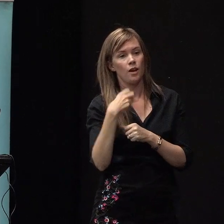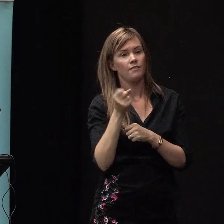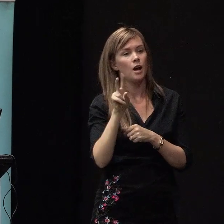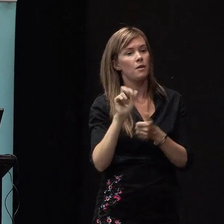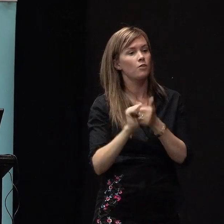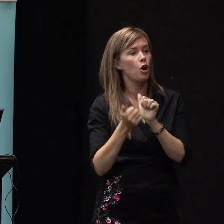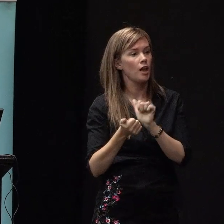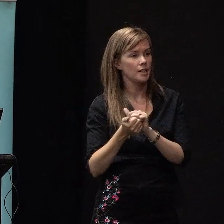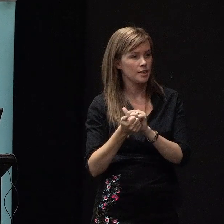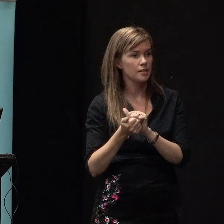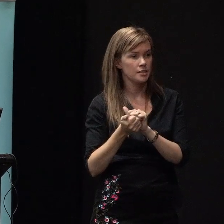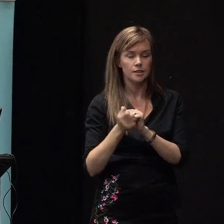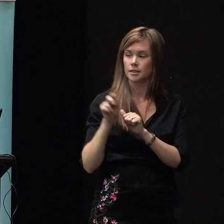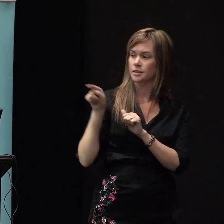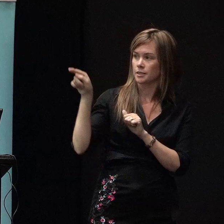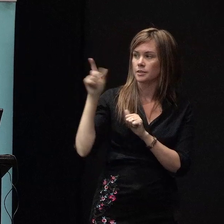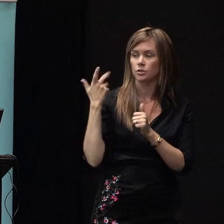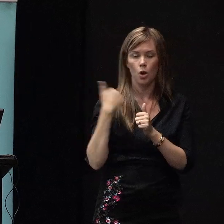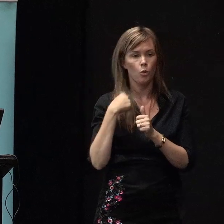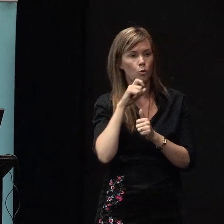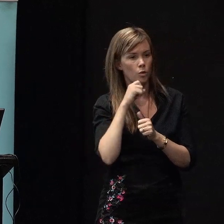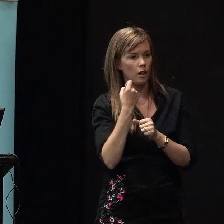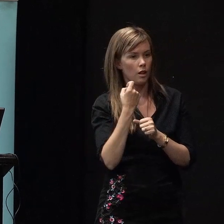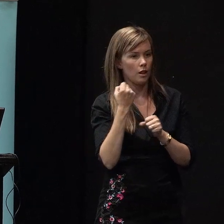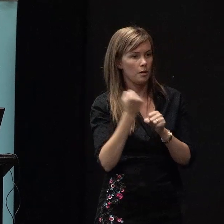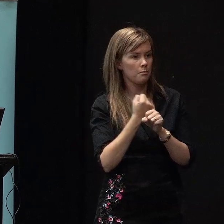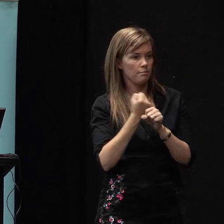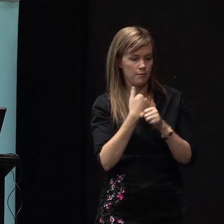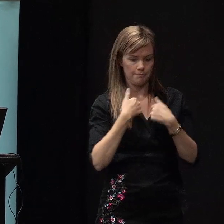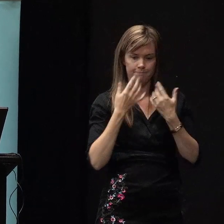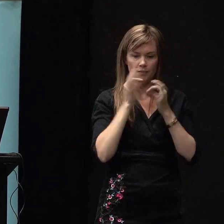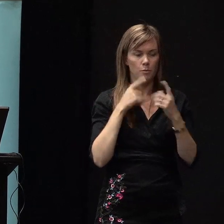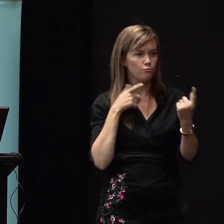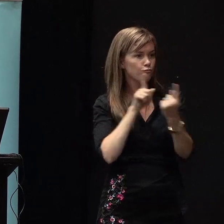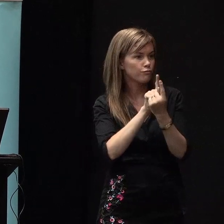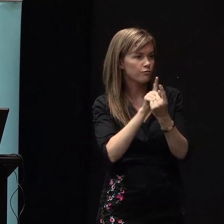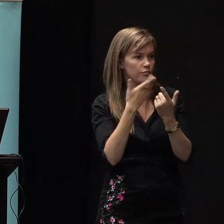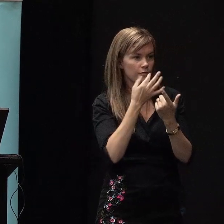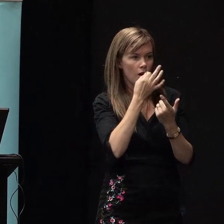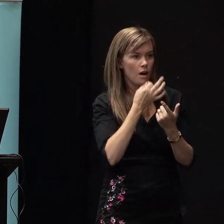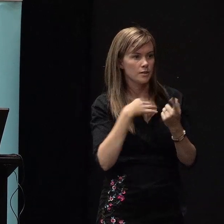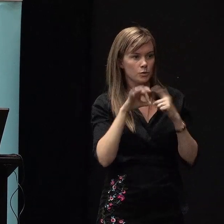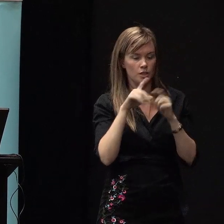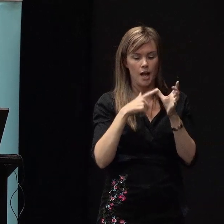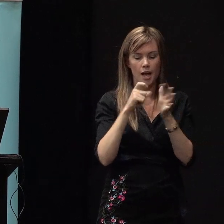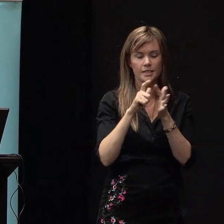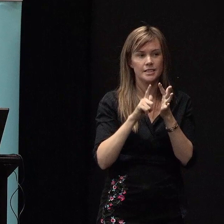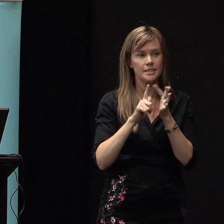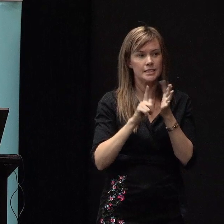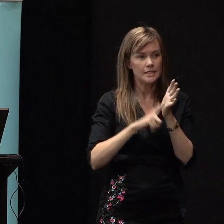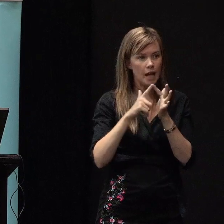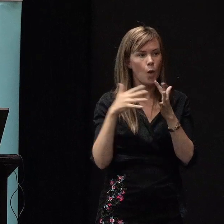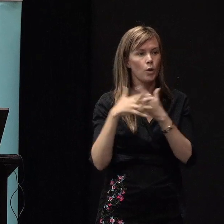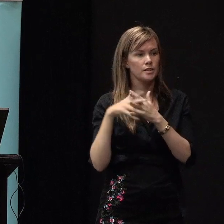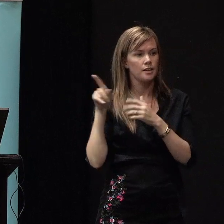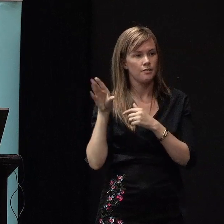all be, if you have any questions, we'll all make ourselves available afterwards so that you can come up and see us. We have Adele Wilkinson from the Mental Health Education and